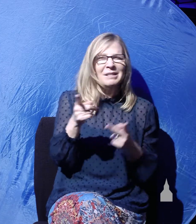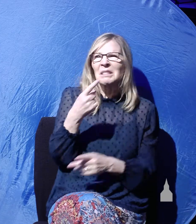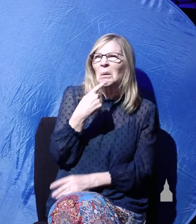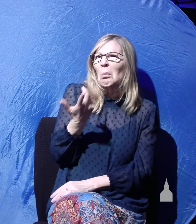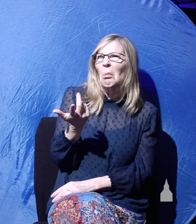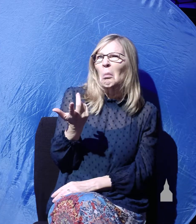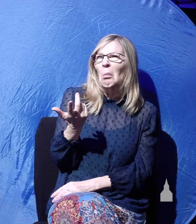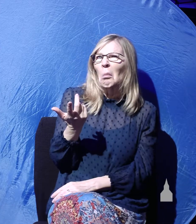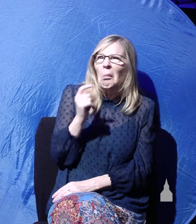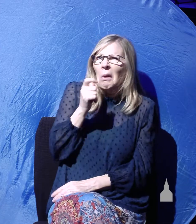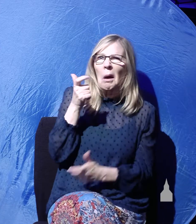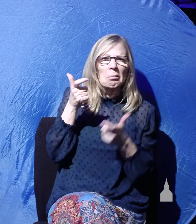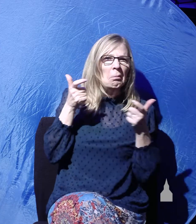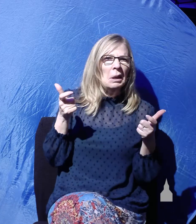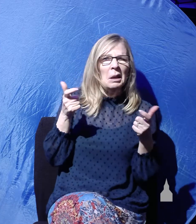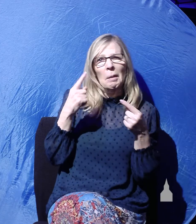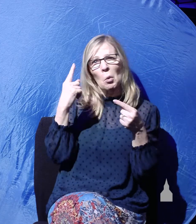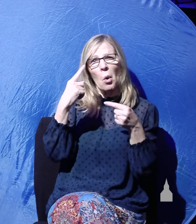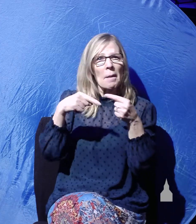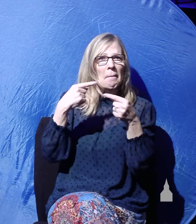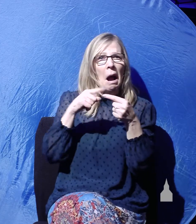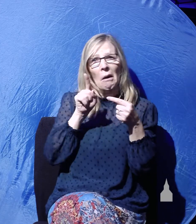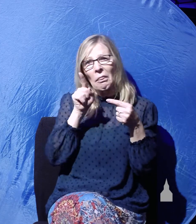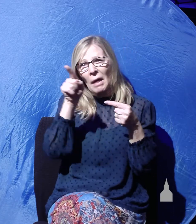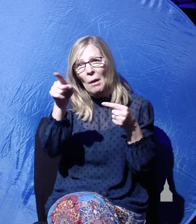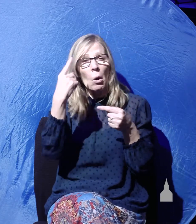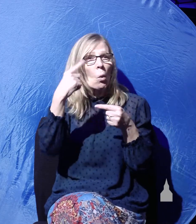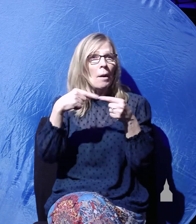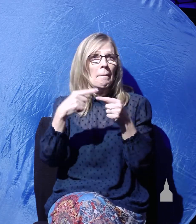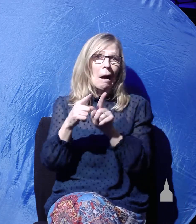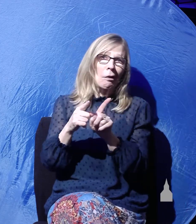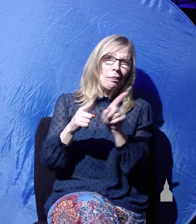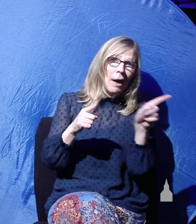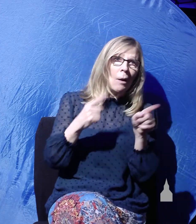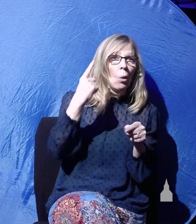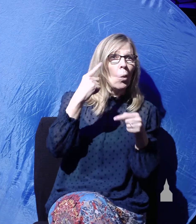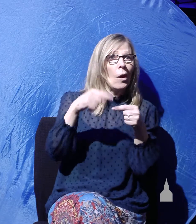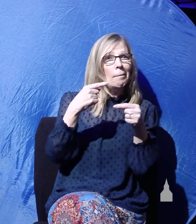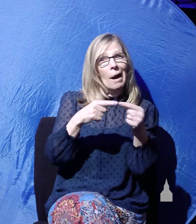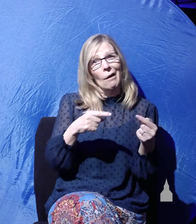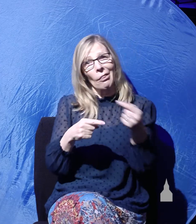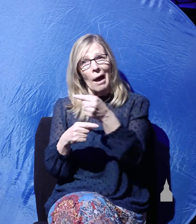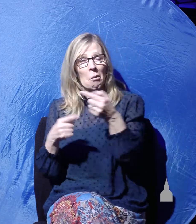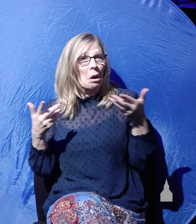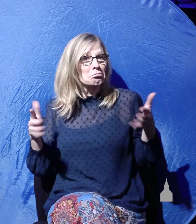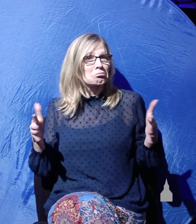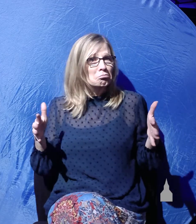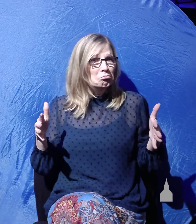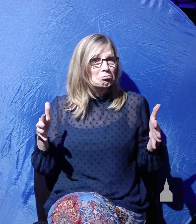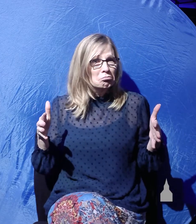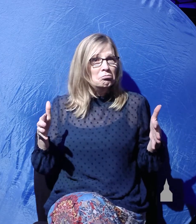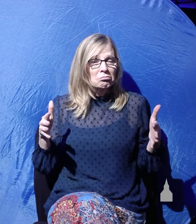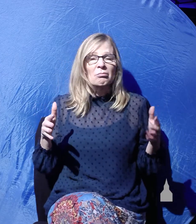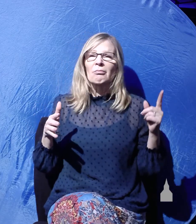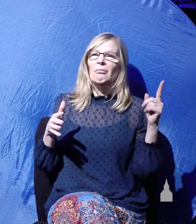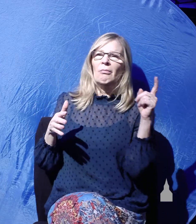real big. It's about a mile this way, and a mile that way, and a mile this way. Turning to the Texas